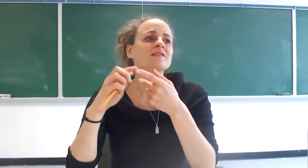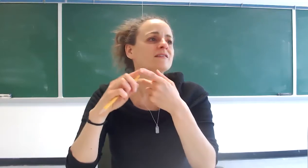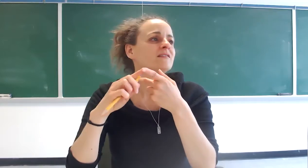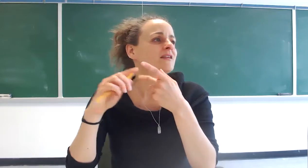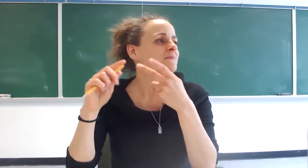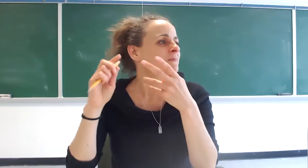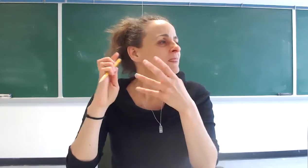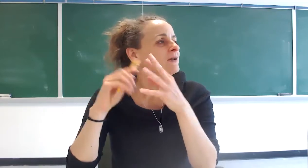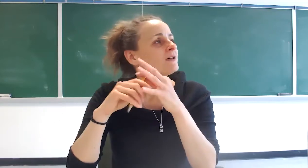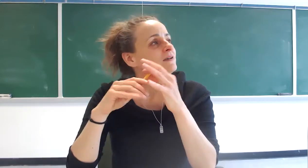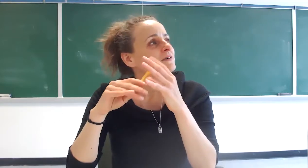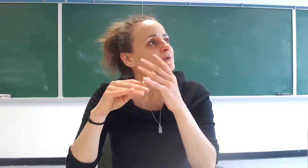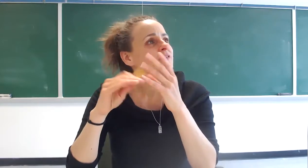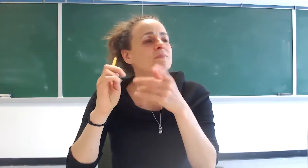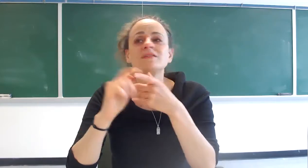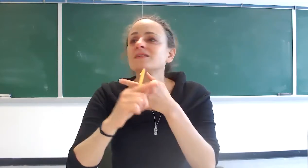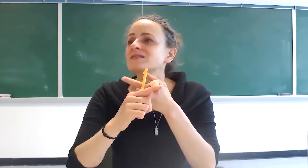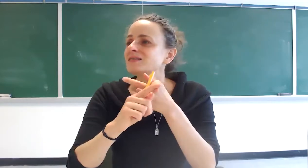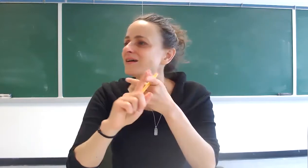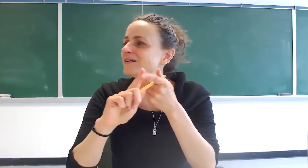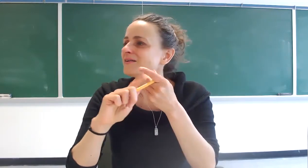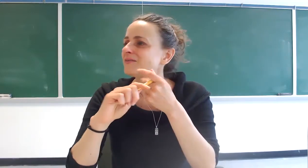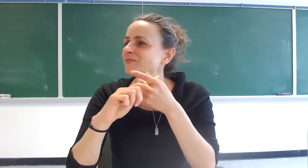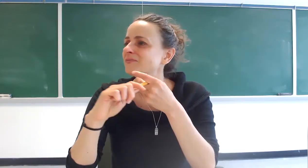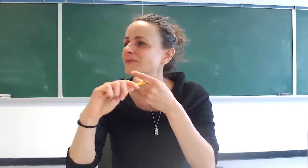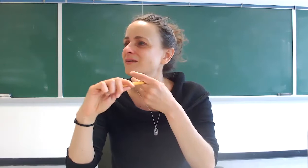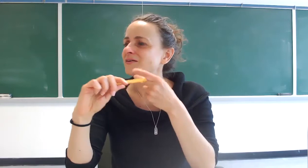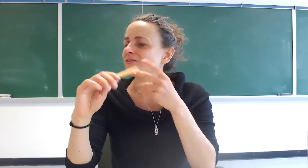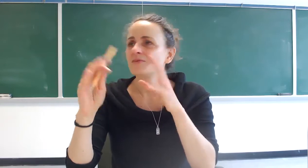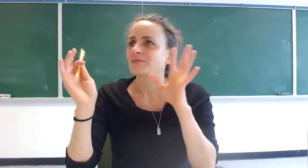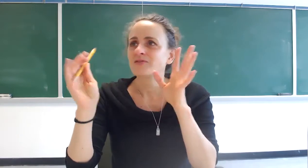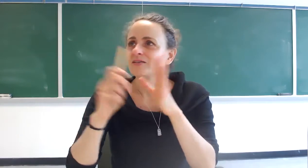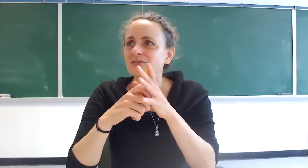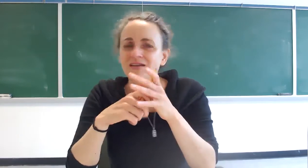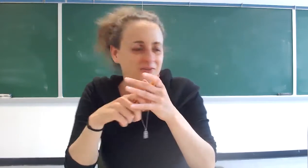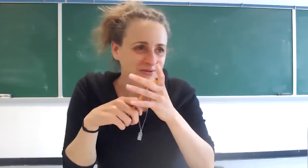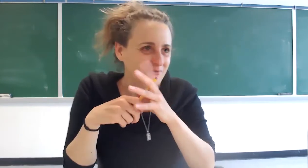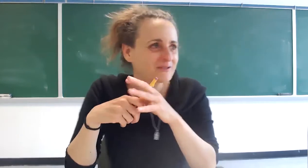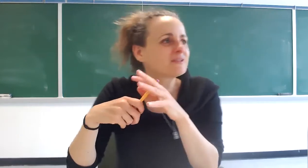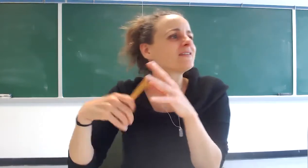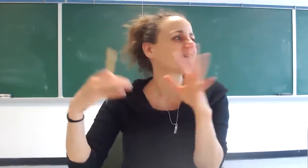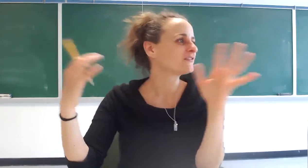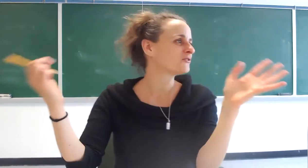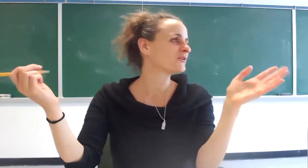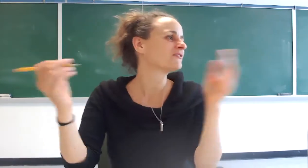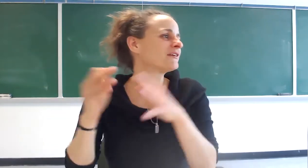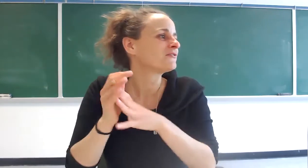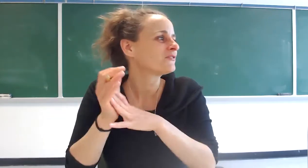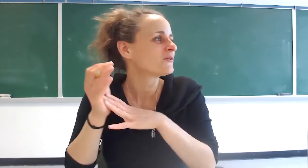is Islam well Epictetus some I forget the title but Epictetus is a stoic philosopher so